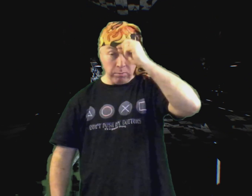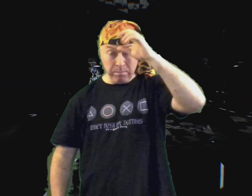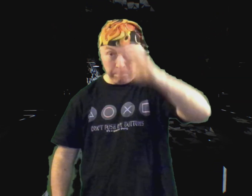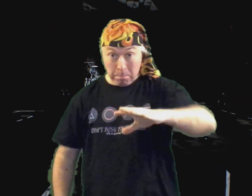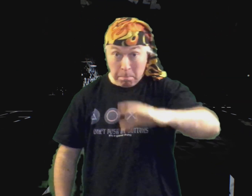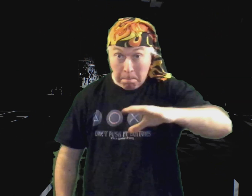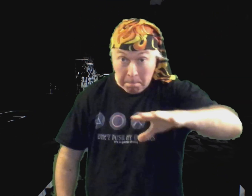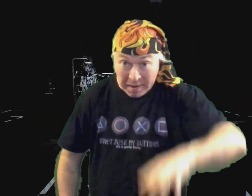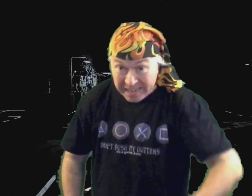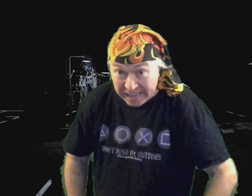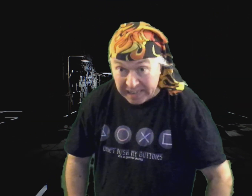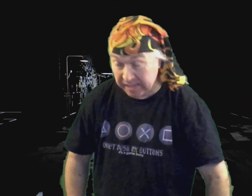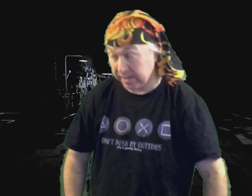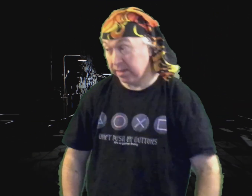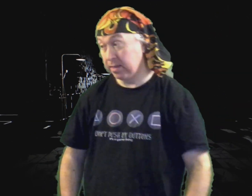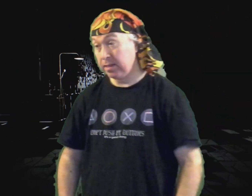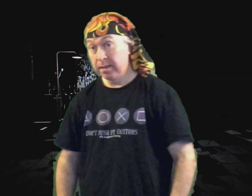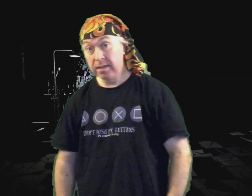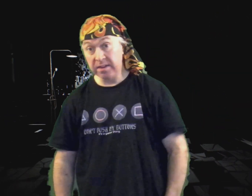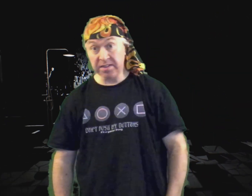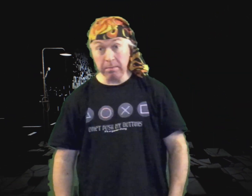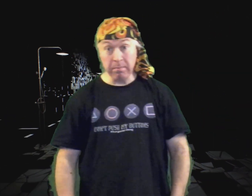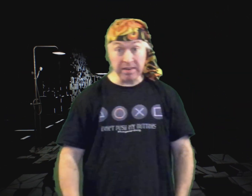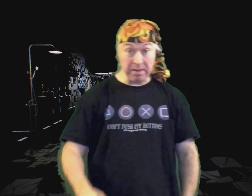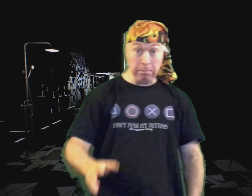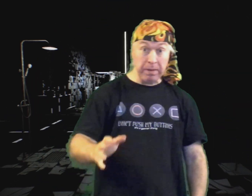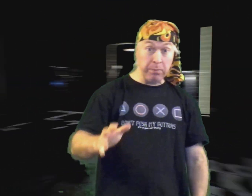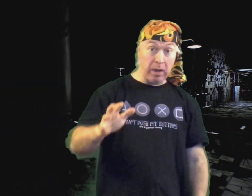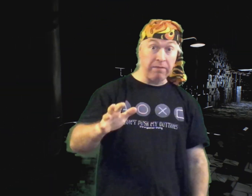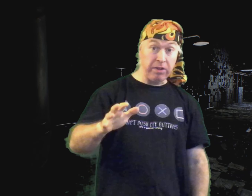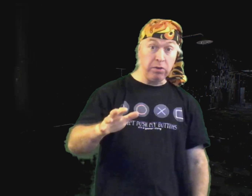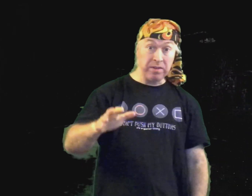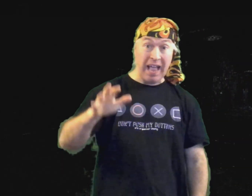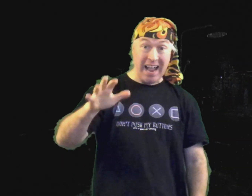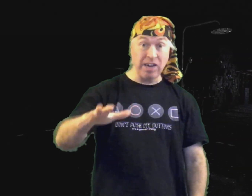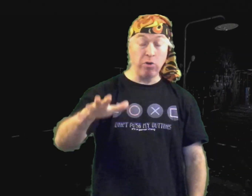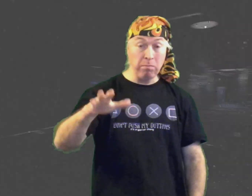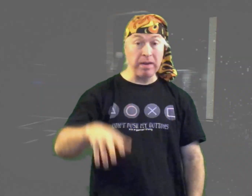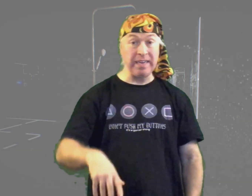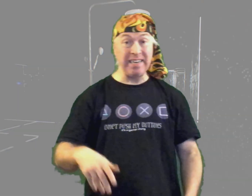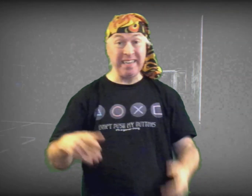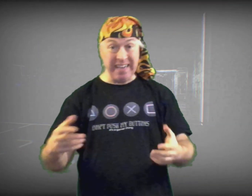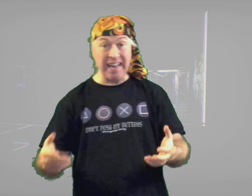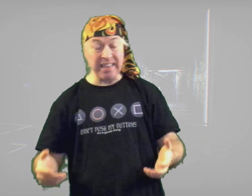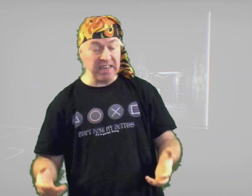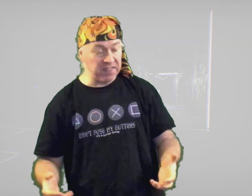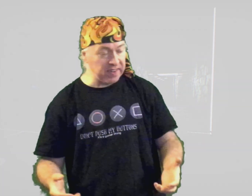money. Some people have used actual money to get these things.